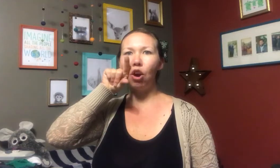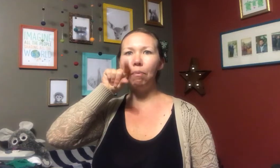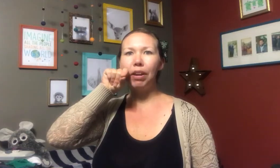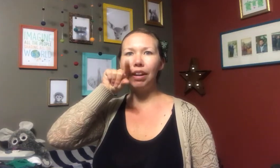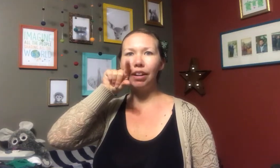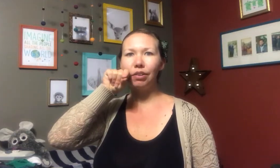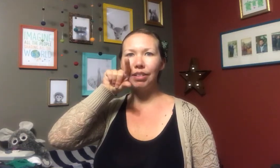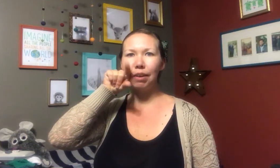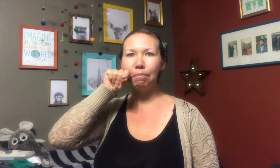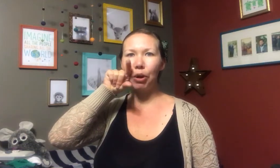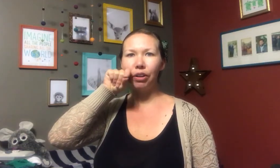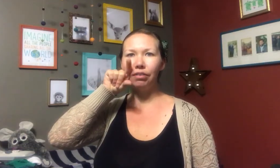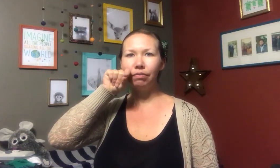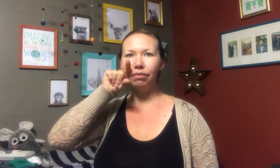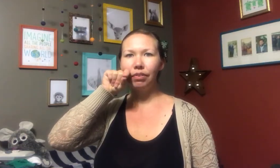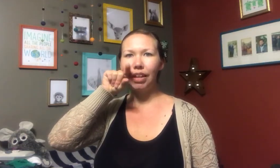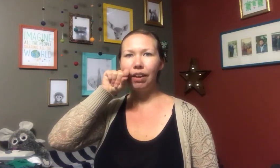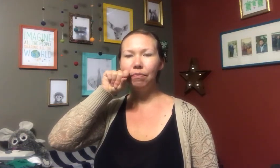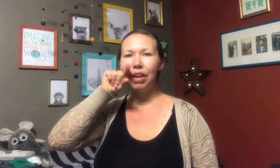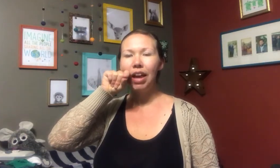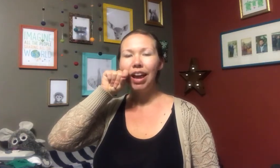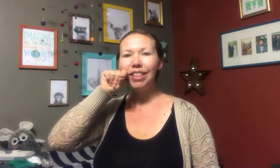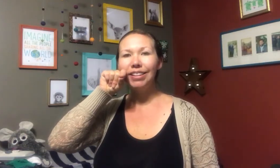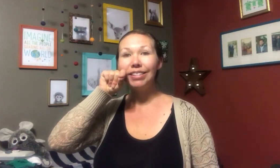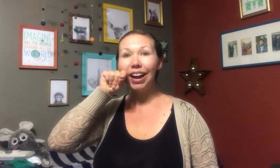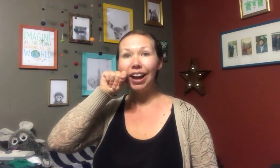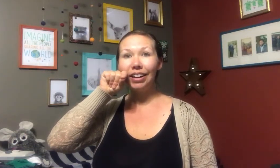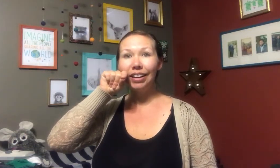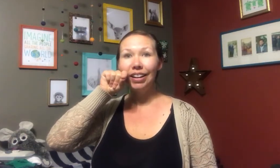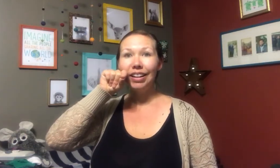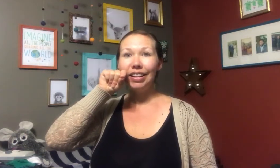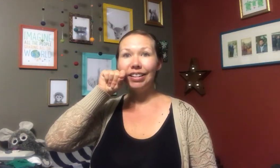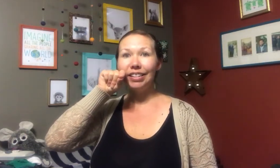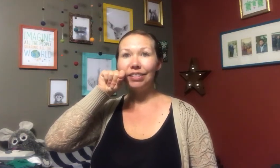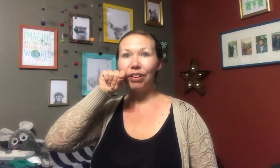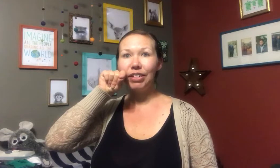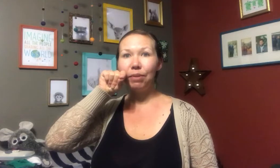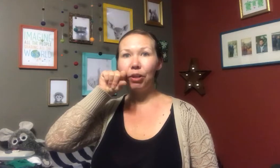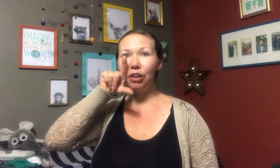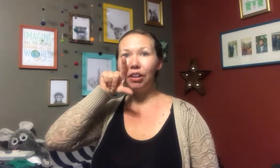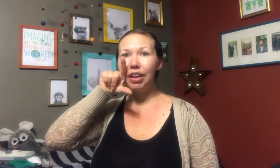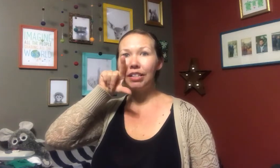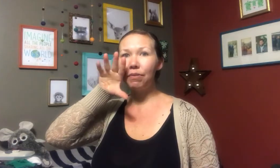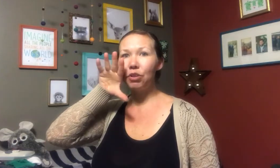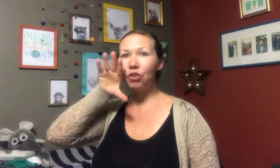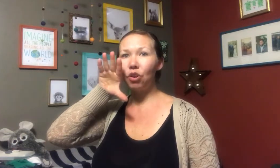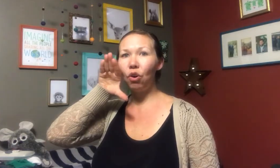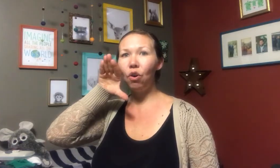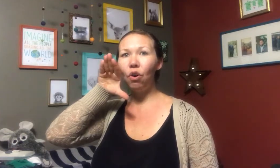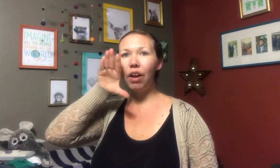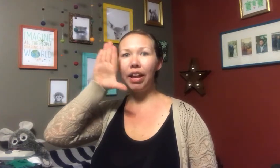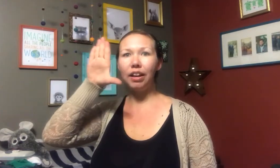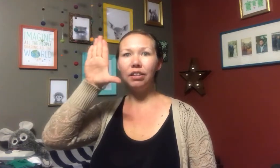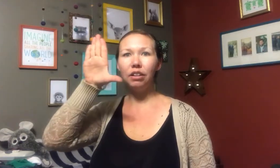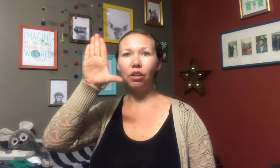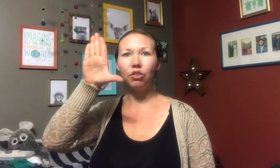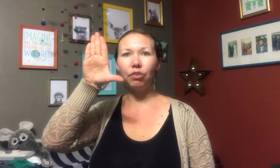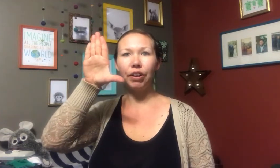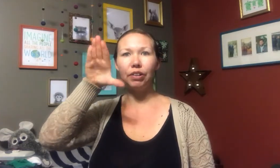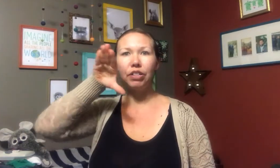opening and closing. Bird. Okay. And then duck is very similar except you use your whole hand, close your fingers